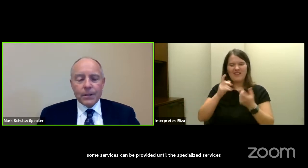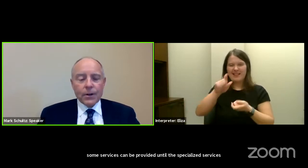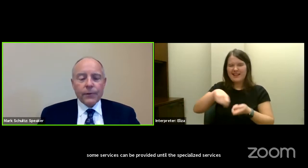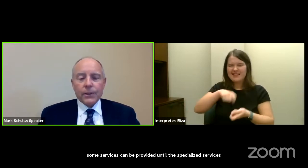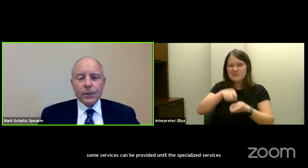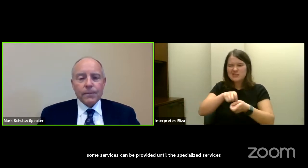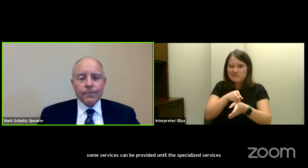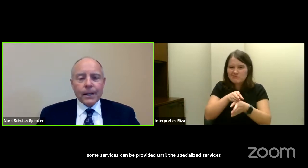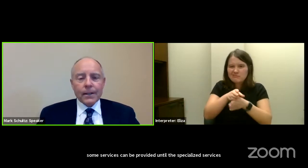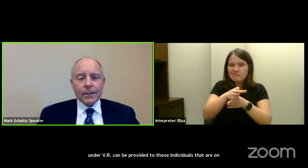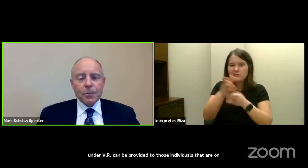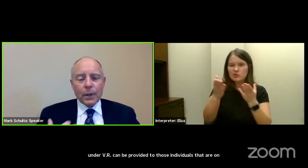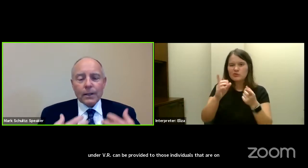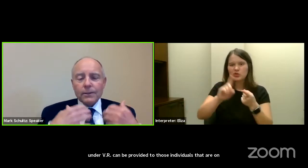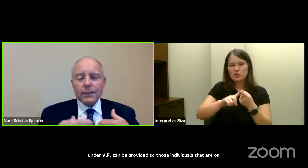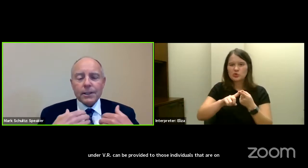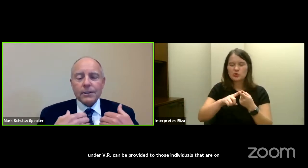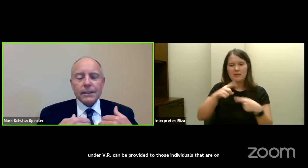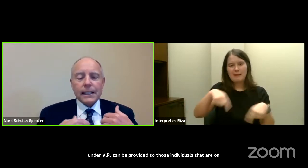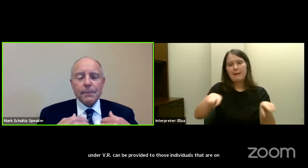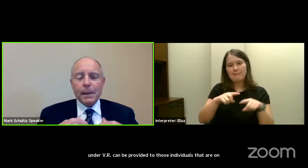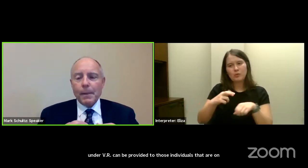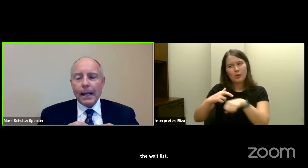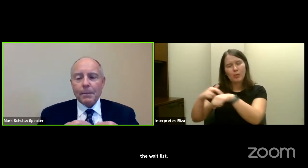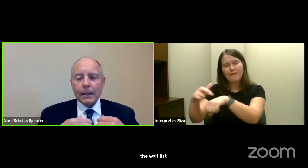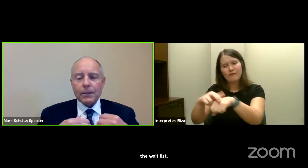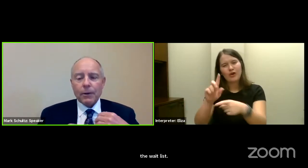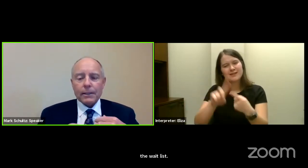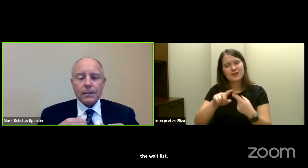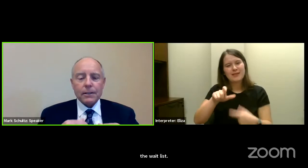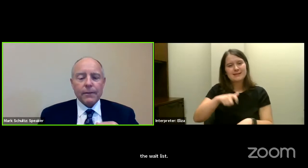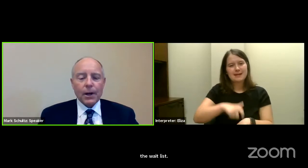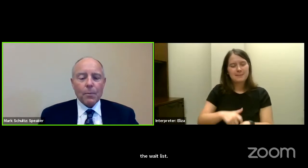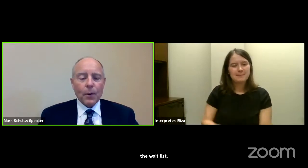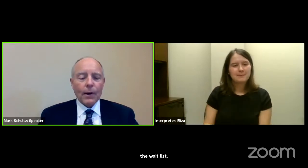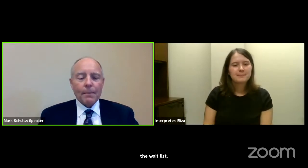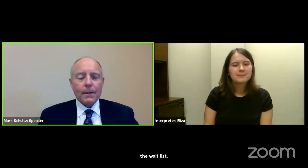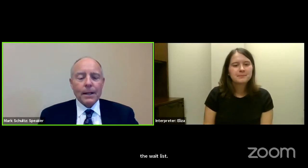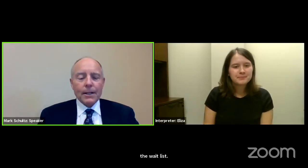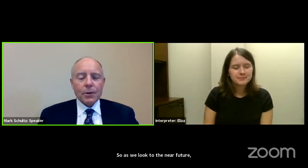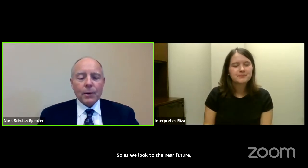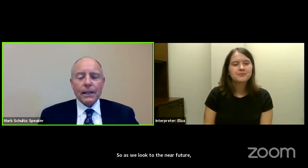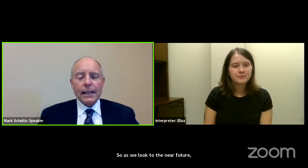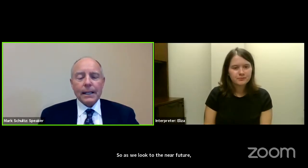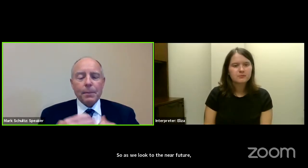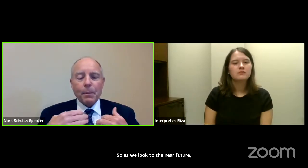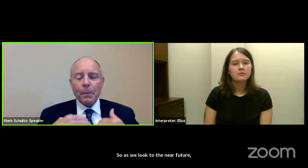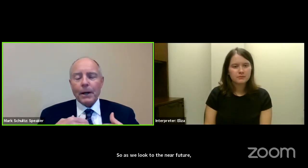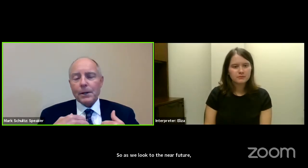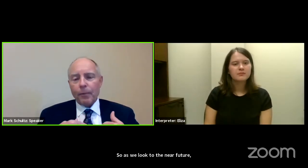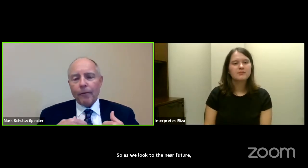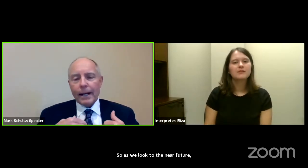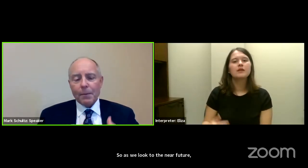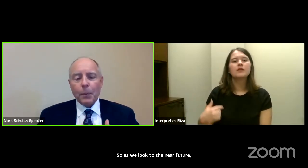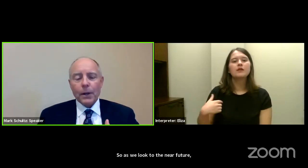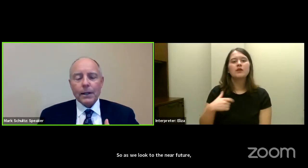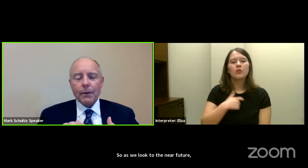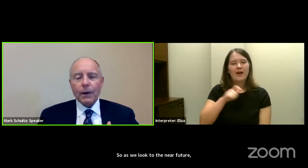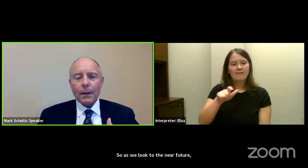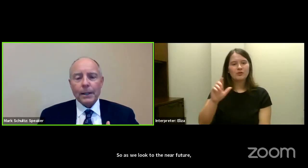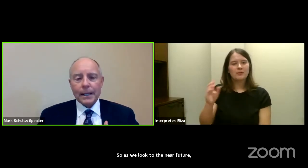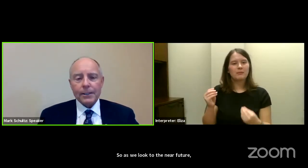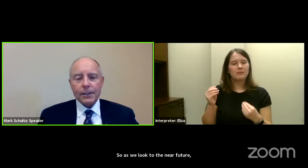the near future, some critical decisions need to be made about the direction of the VR program. So we're going to need to be prepared to provide